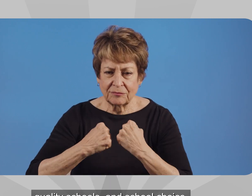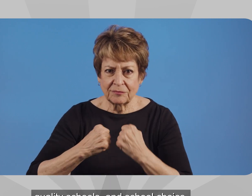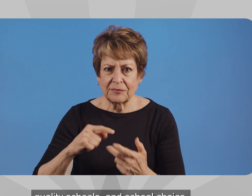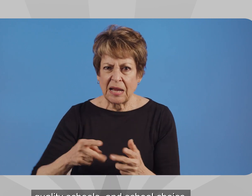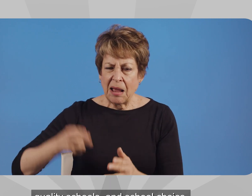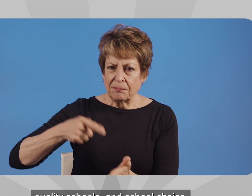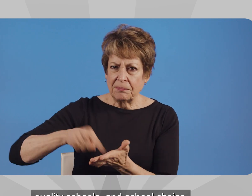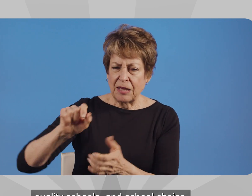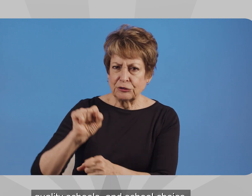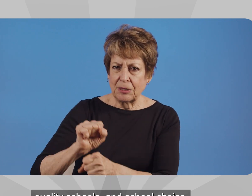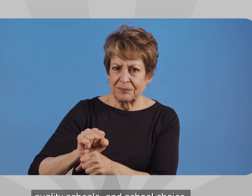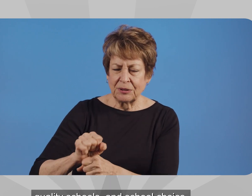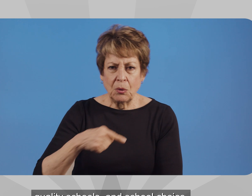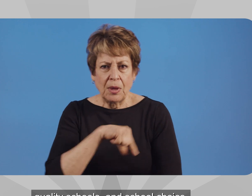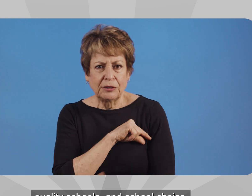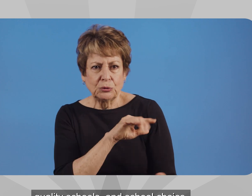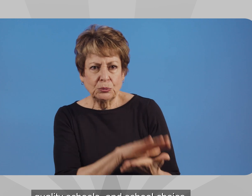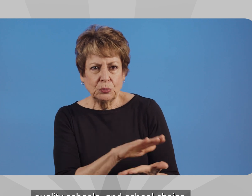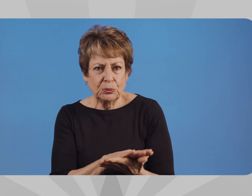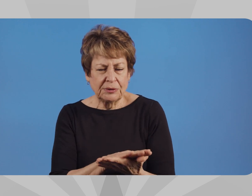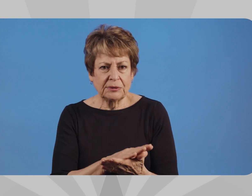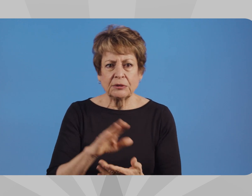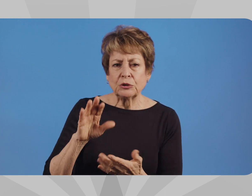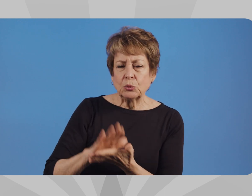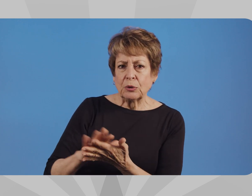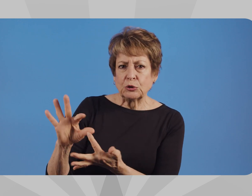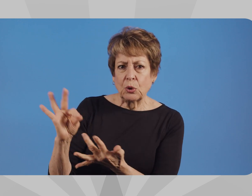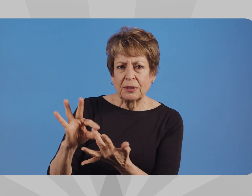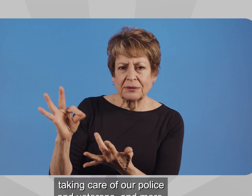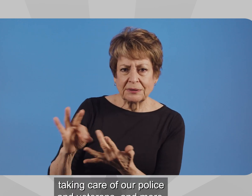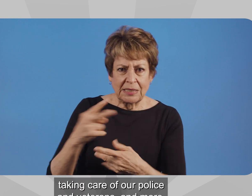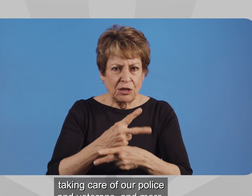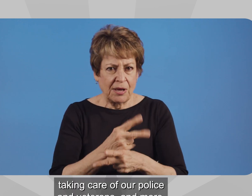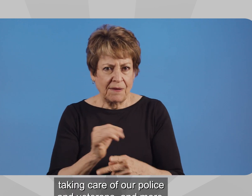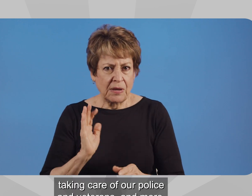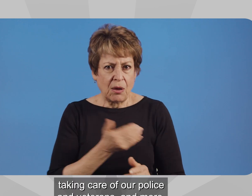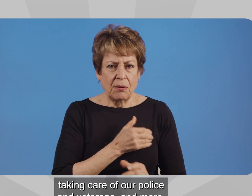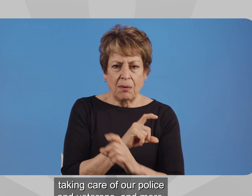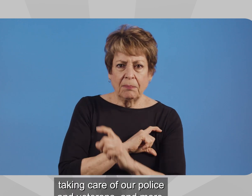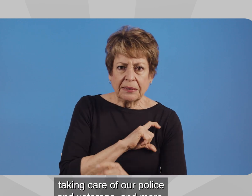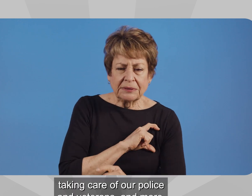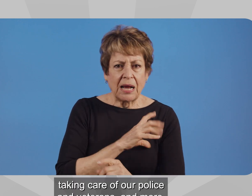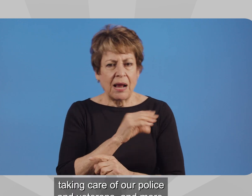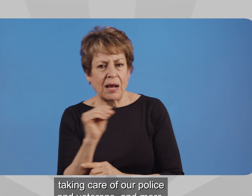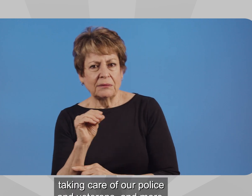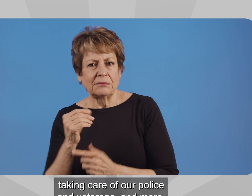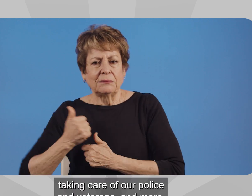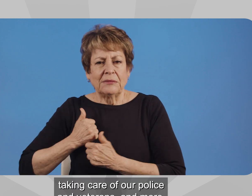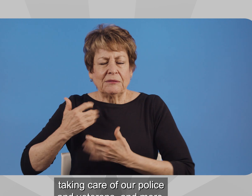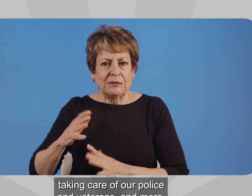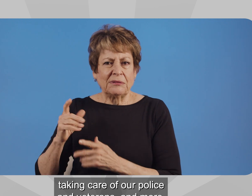quality schools, and school choice, taking care of our police and veterans,